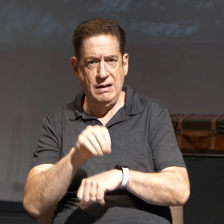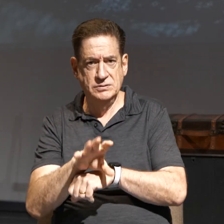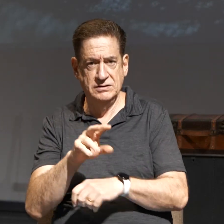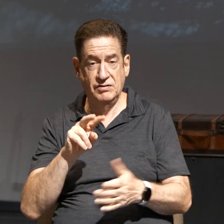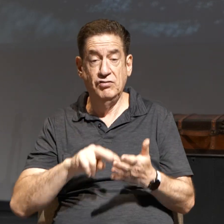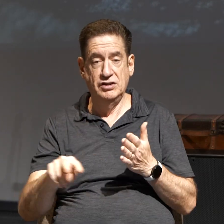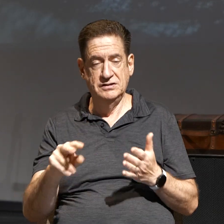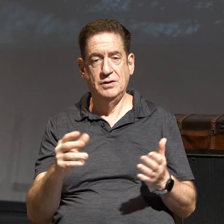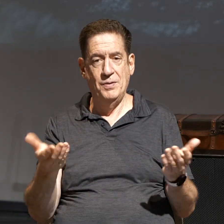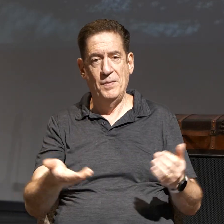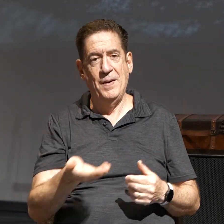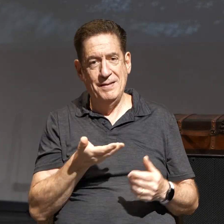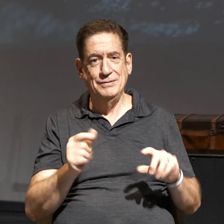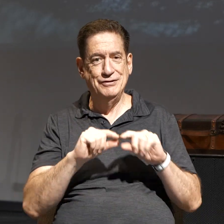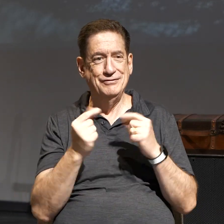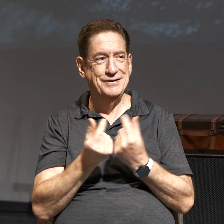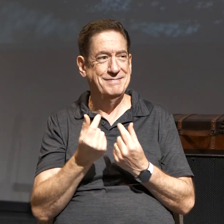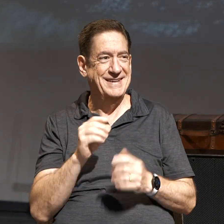to group counseling.